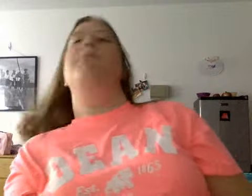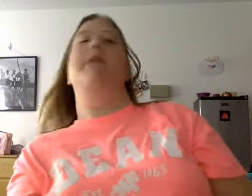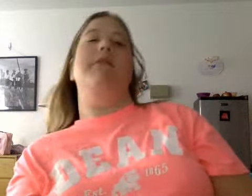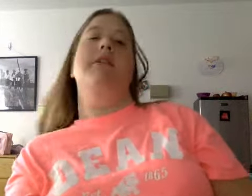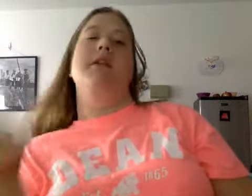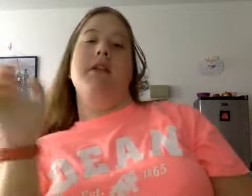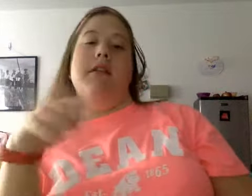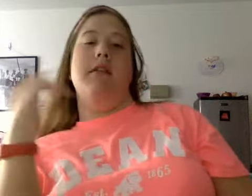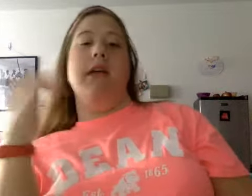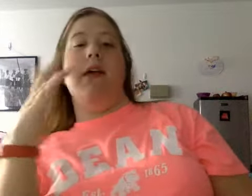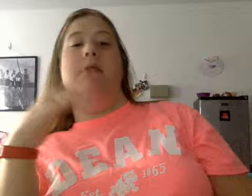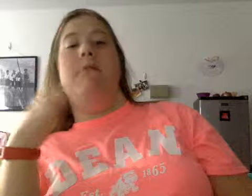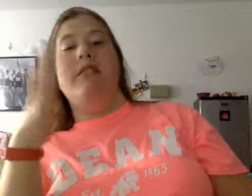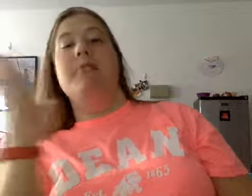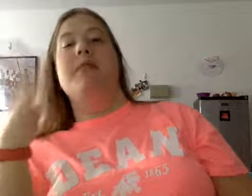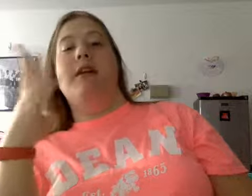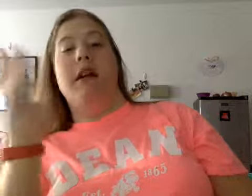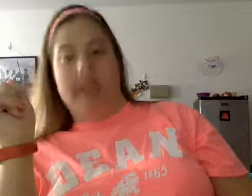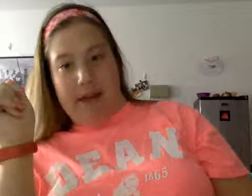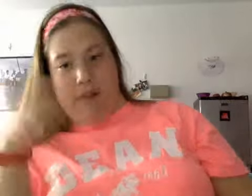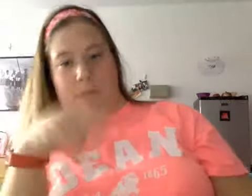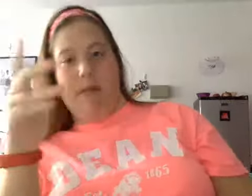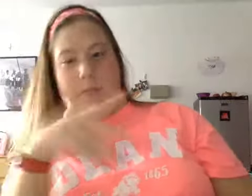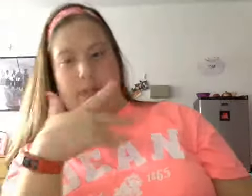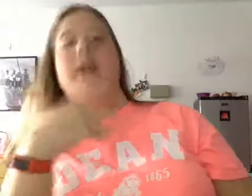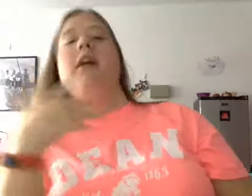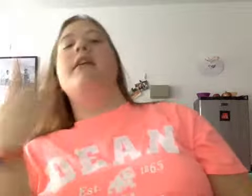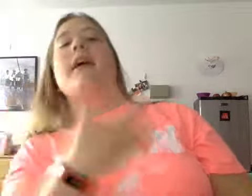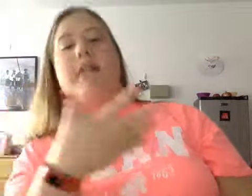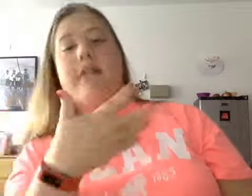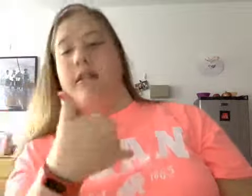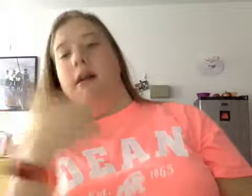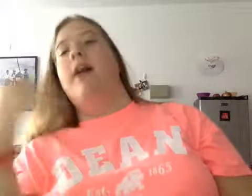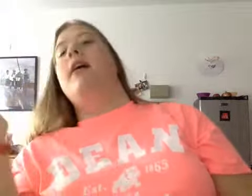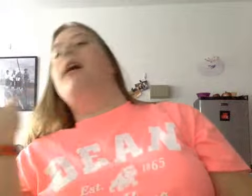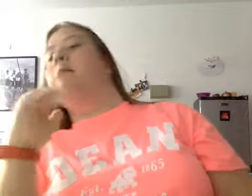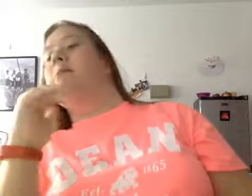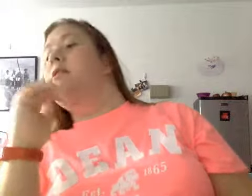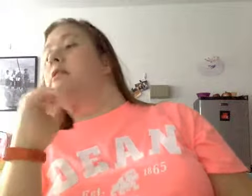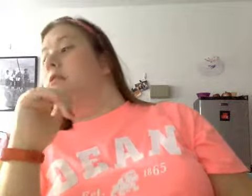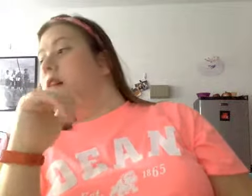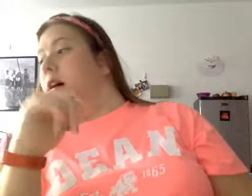but like this community called next steps supports cancer um um